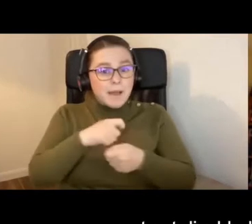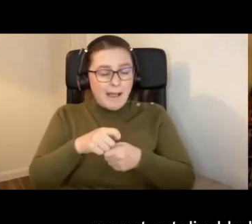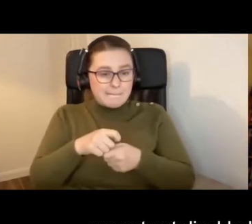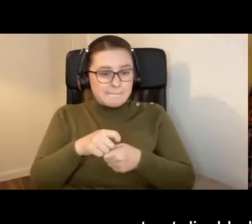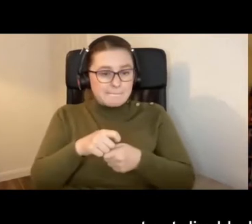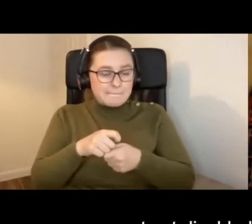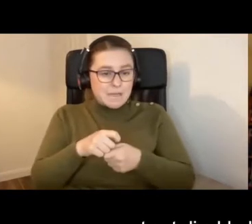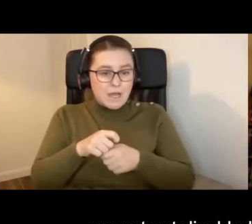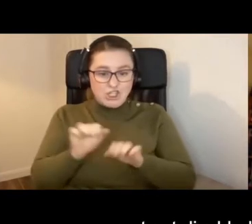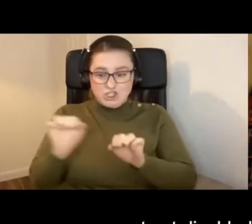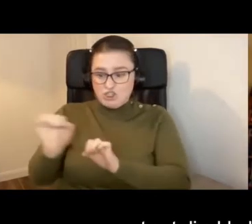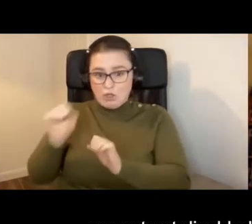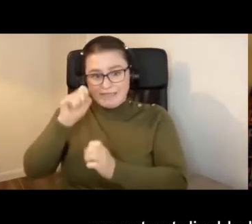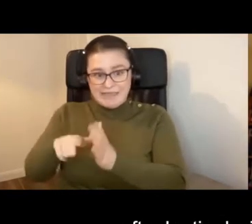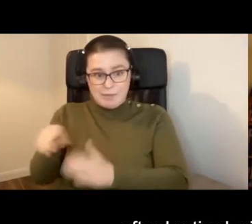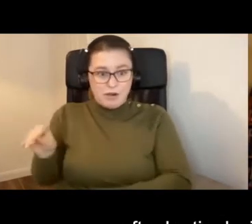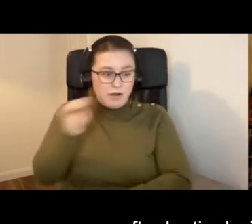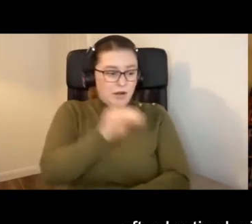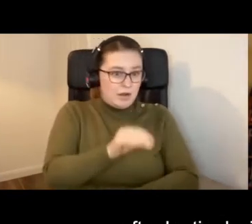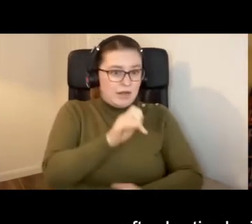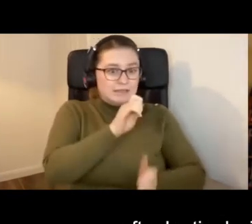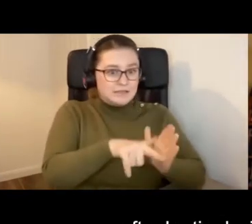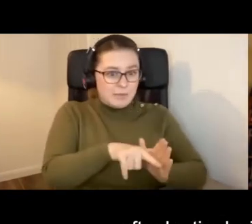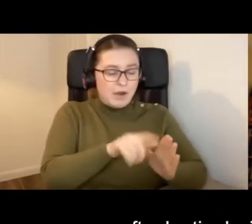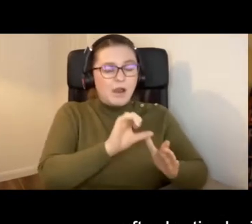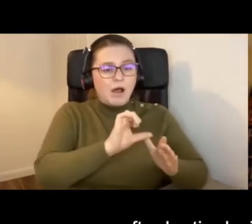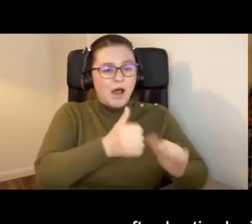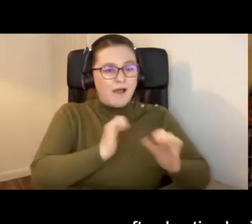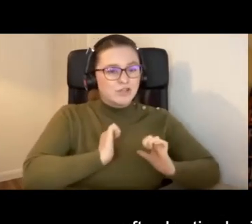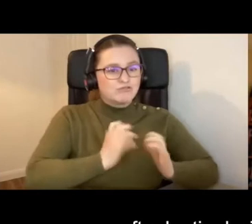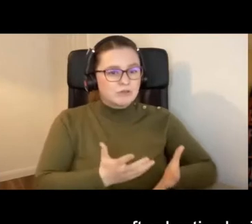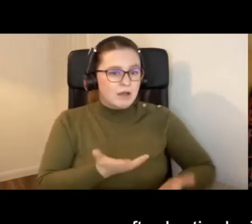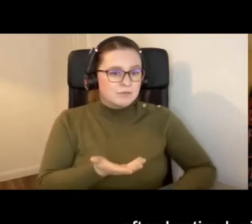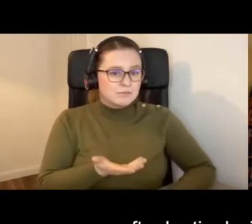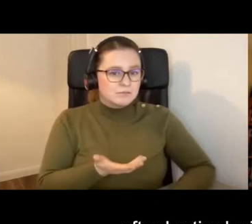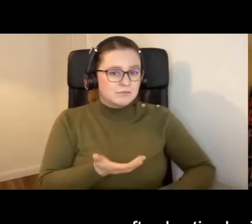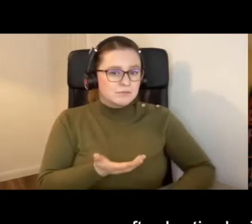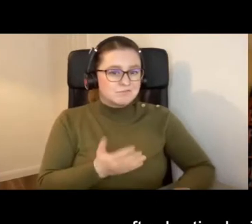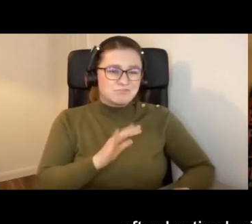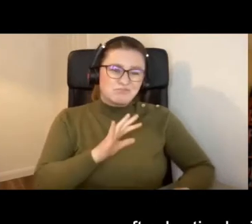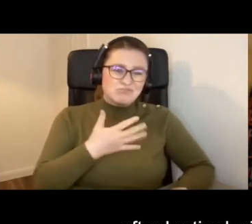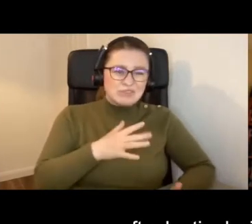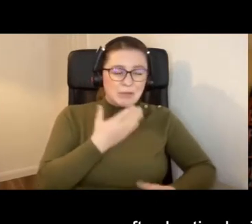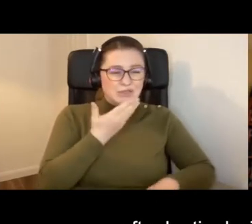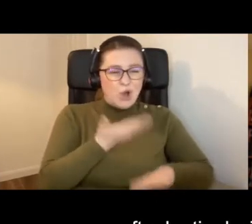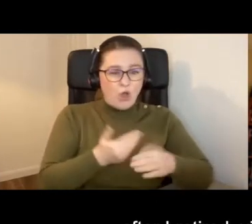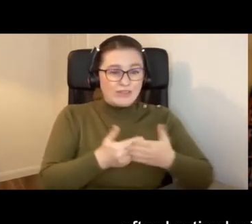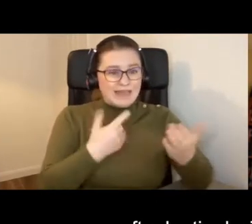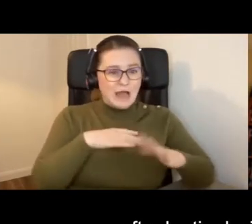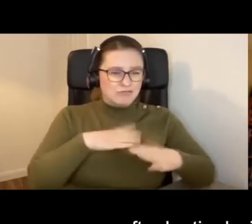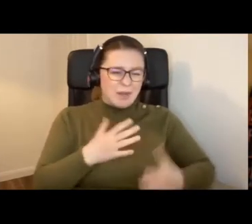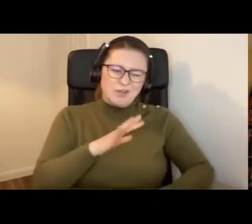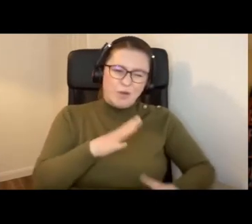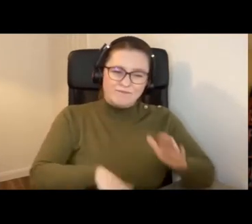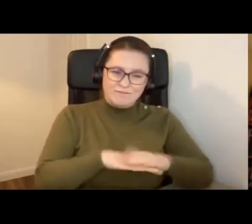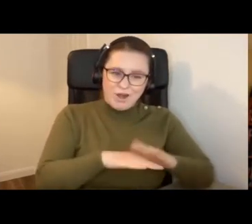from the not yet disabled to the disabled after I retired, virtually more or less on the day I retired, but not quite.